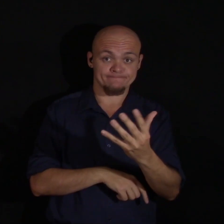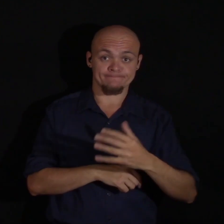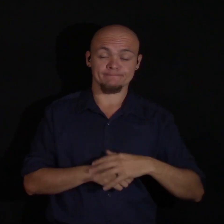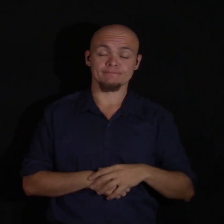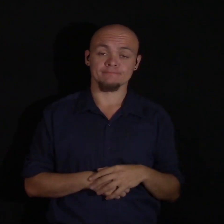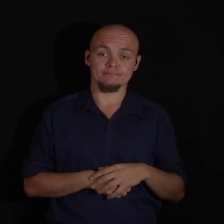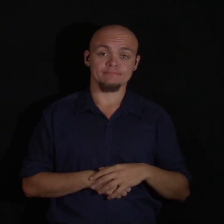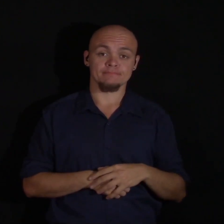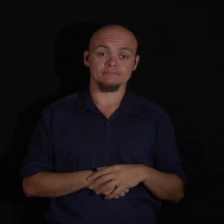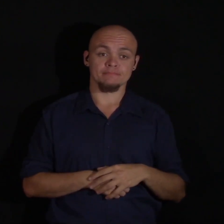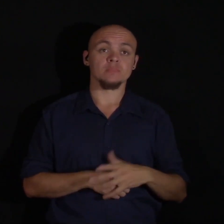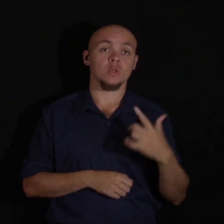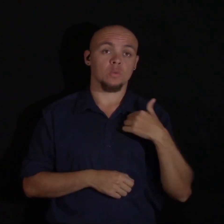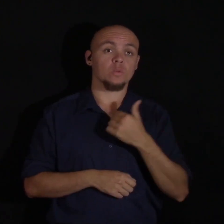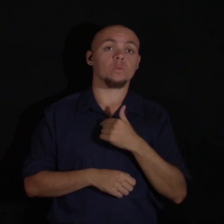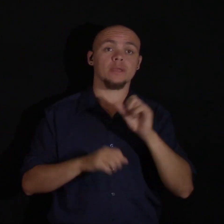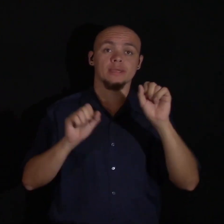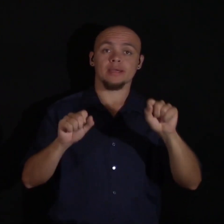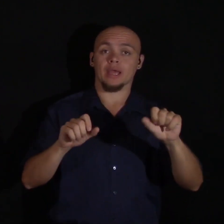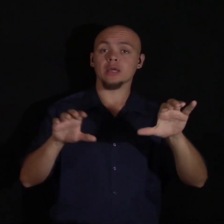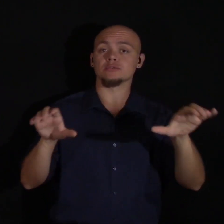There is still so much that we can do.